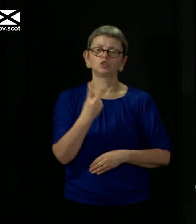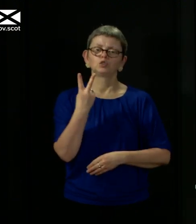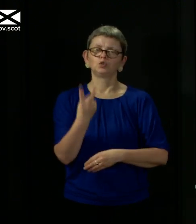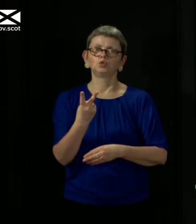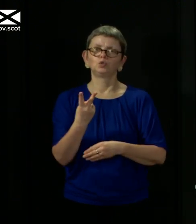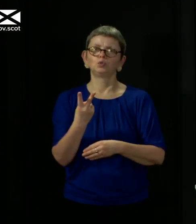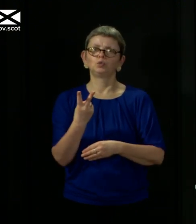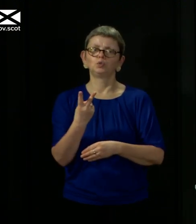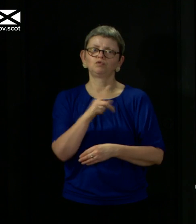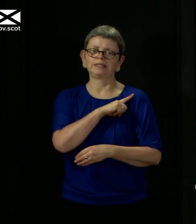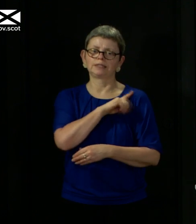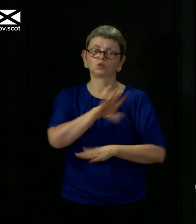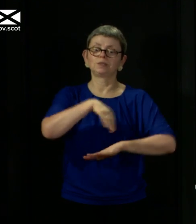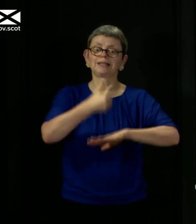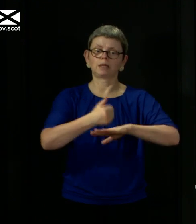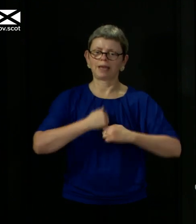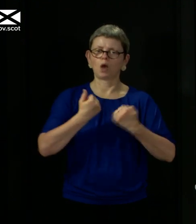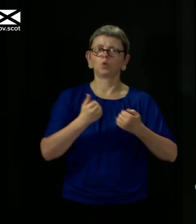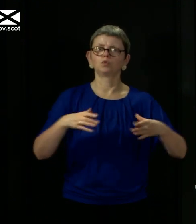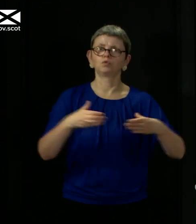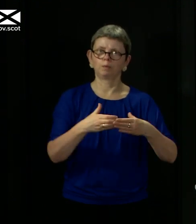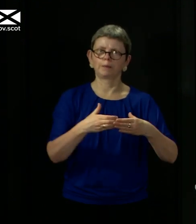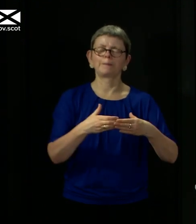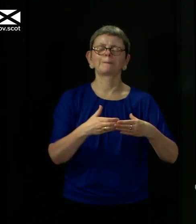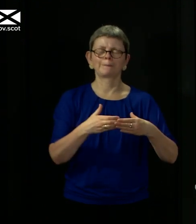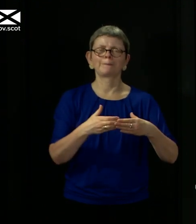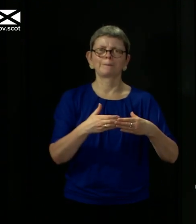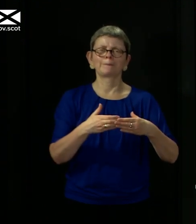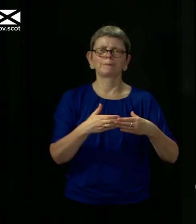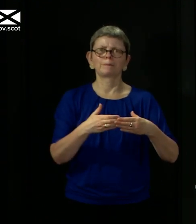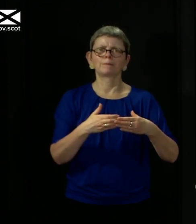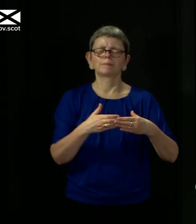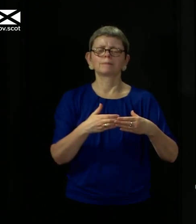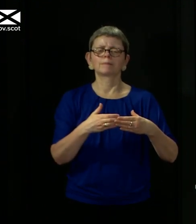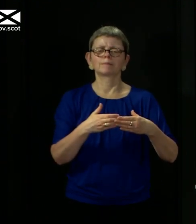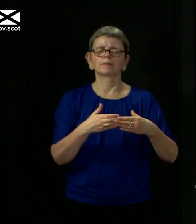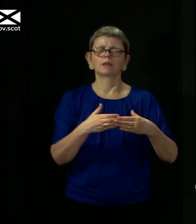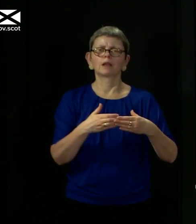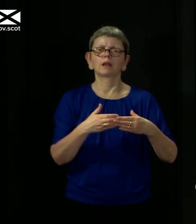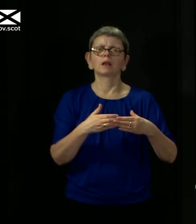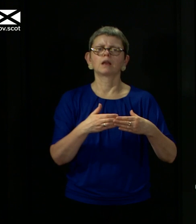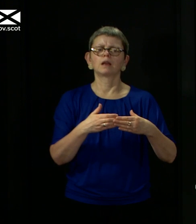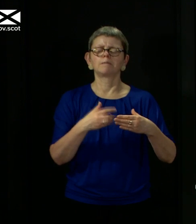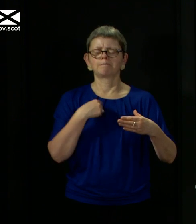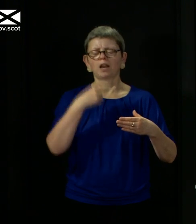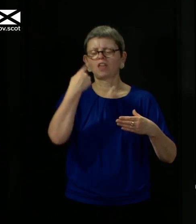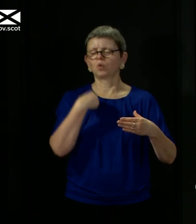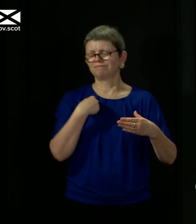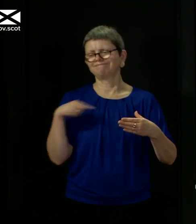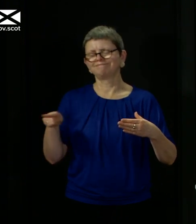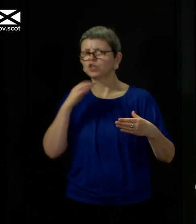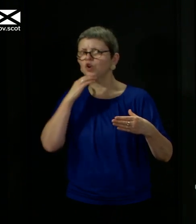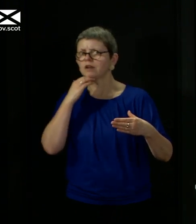at an earlier stage of dealing with this pandemic that made me think that I needed to augment